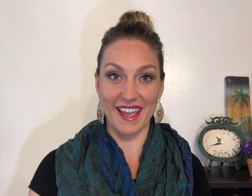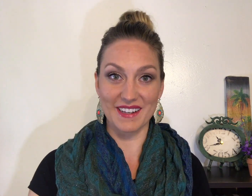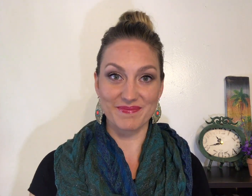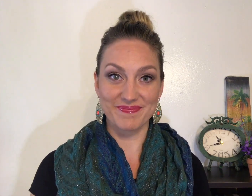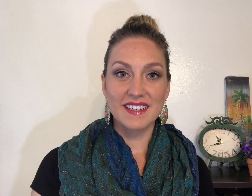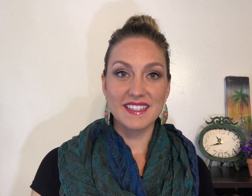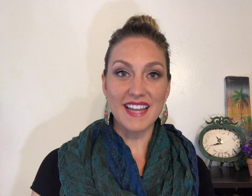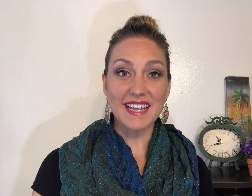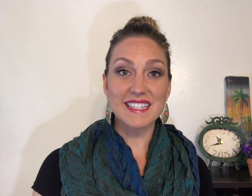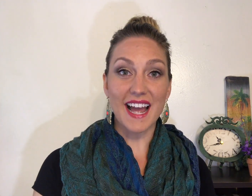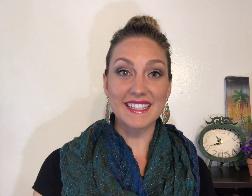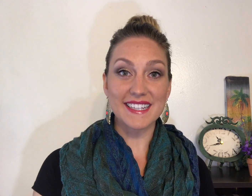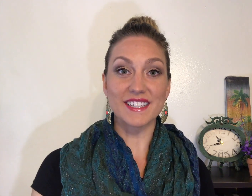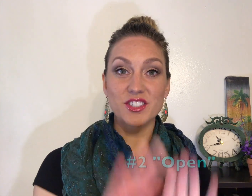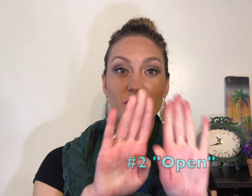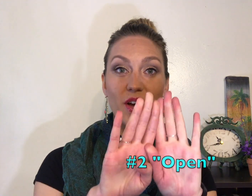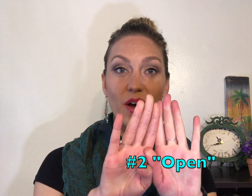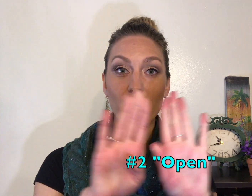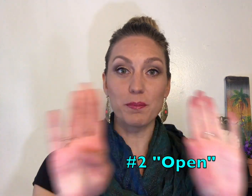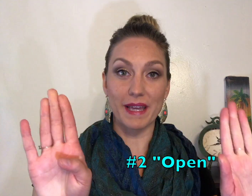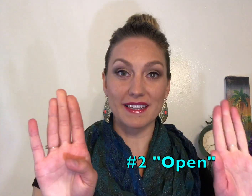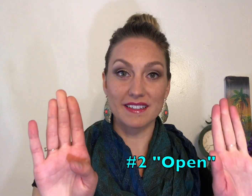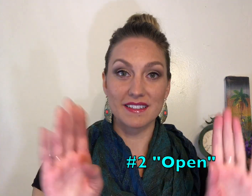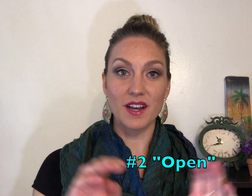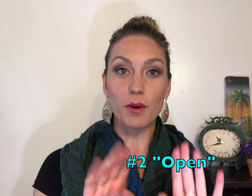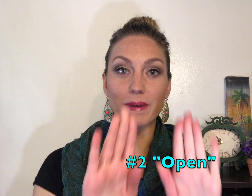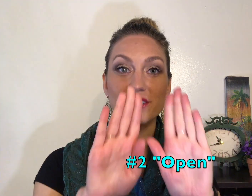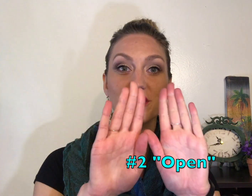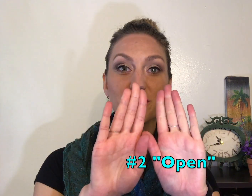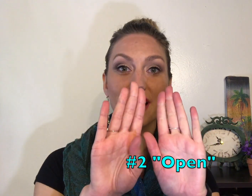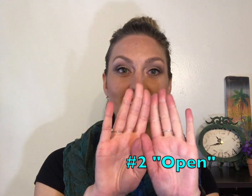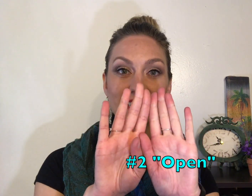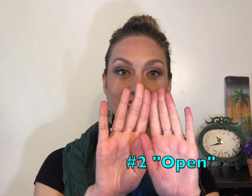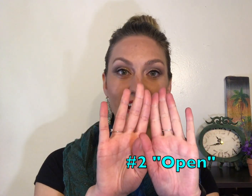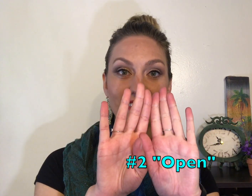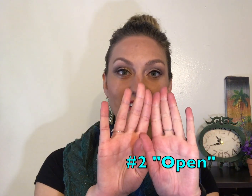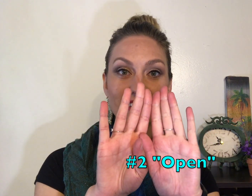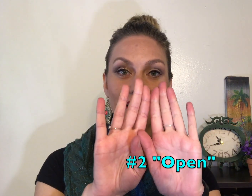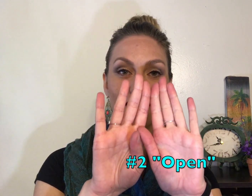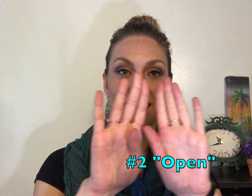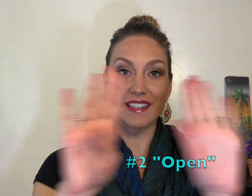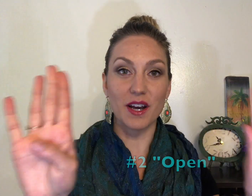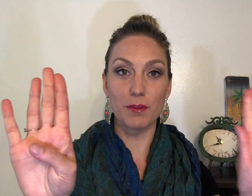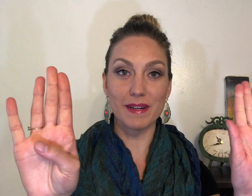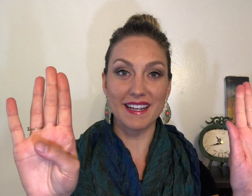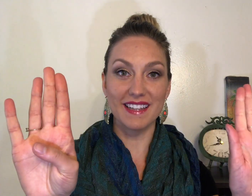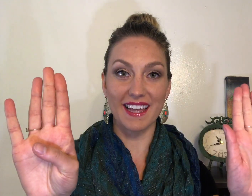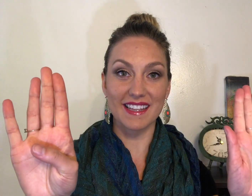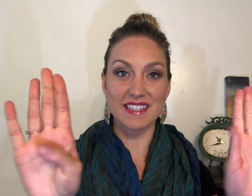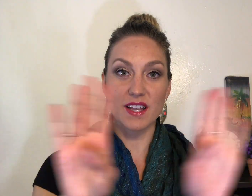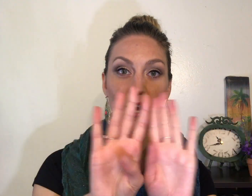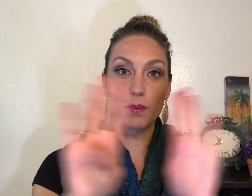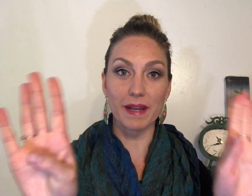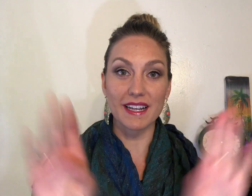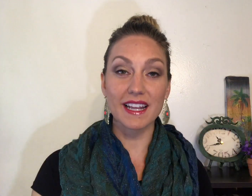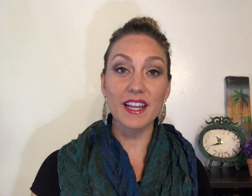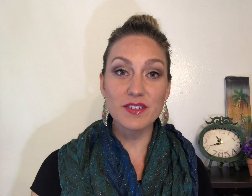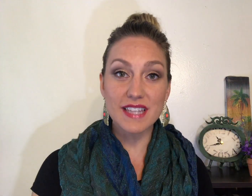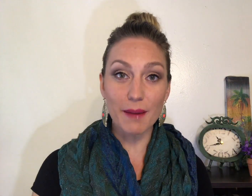can. Next I teach open. Open two hands together and then opening like this. Open and I use that